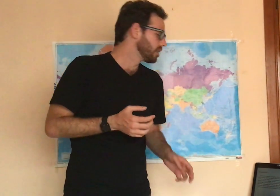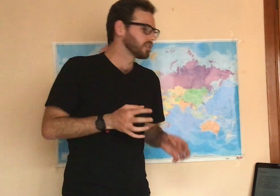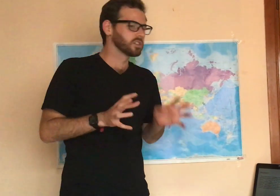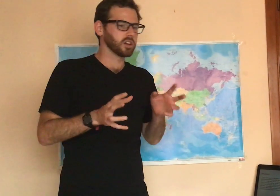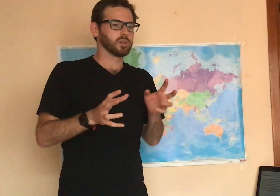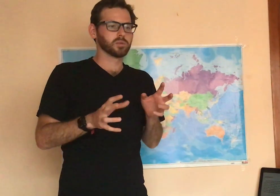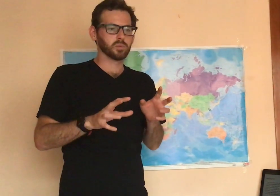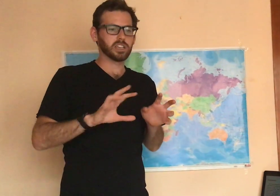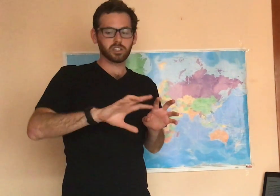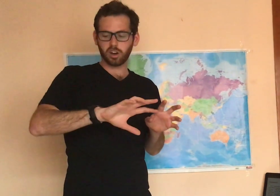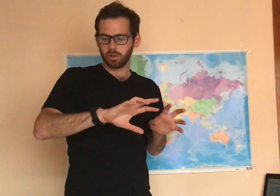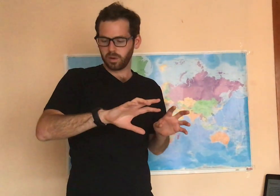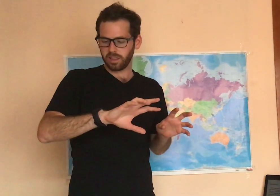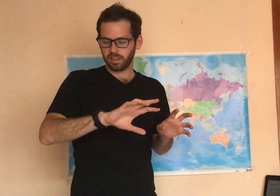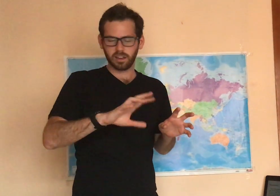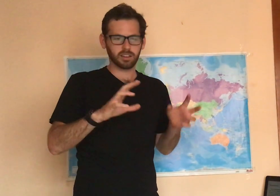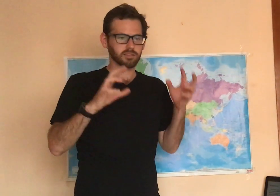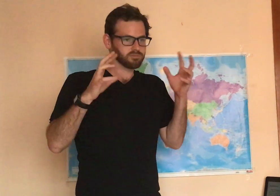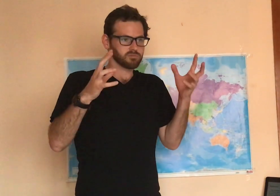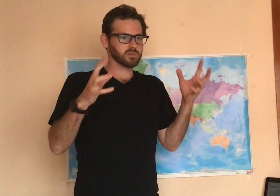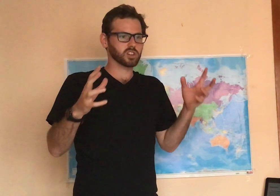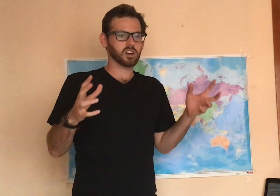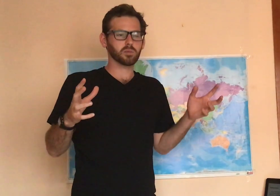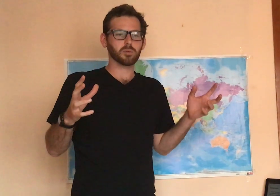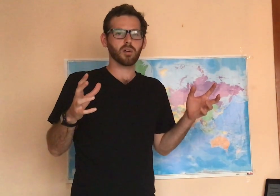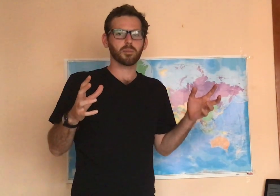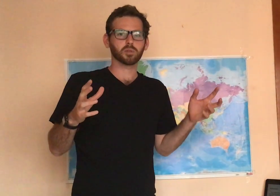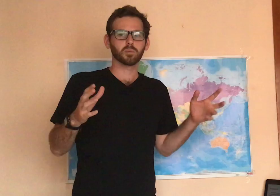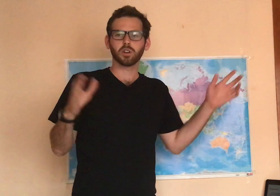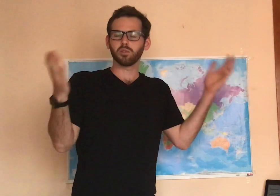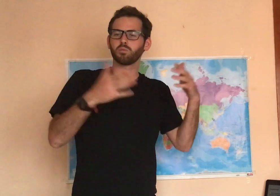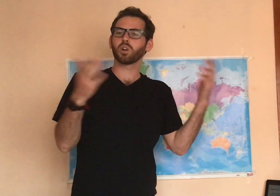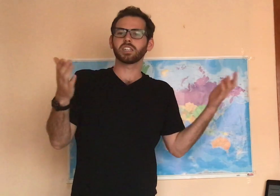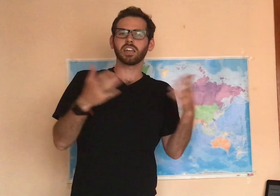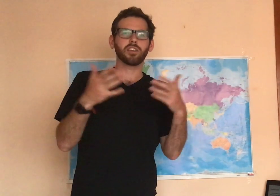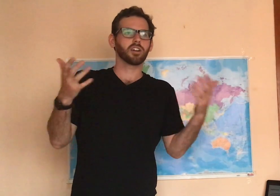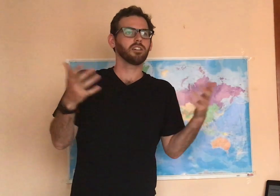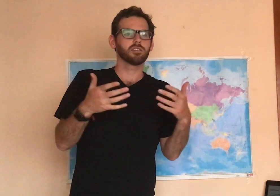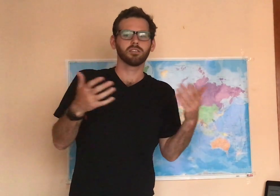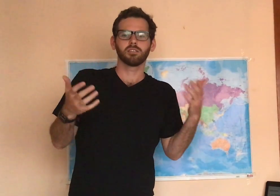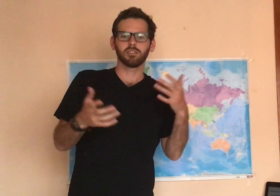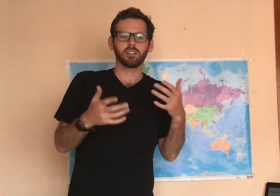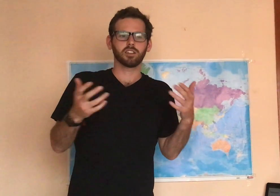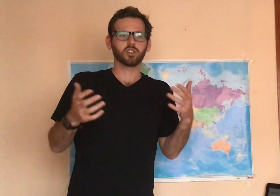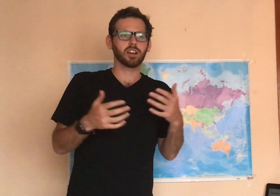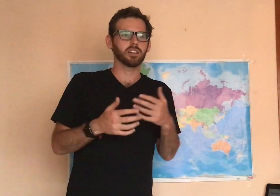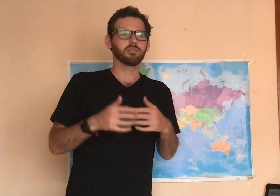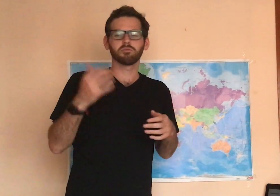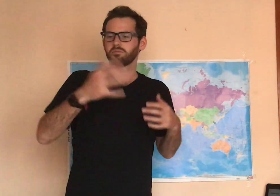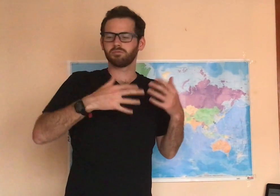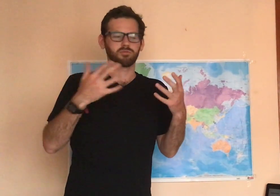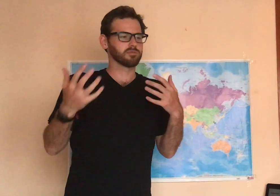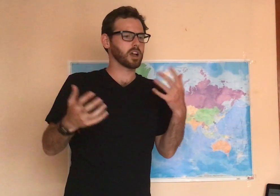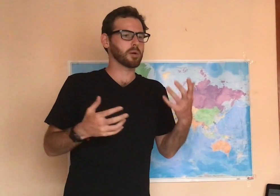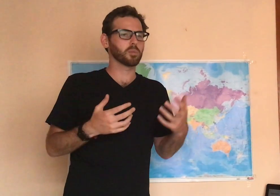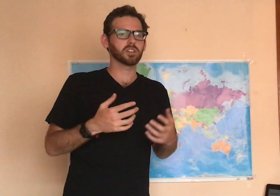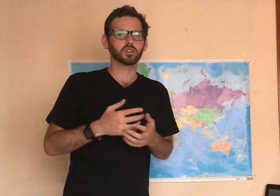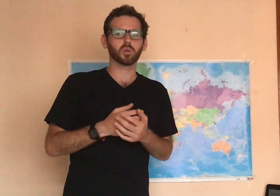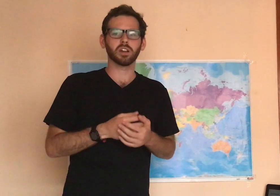So, we can start with, starting with a prompt, where you work together and try to come up with a story.